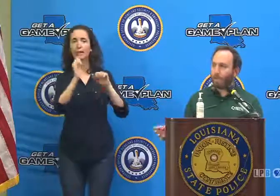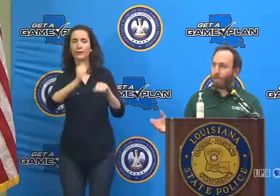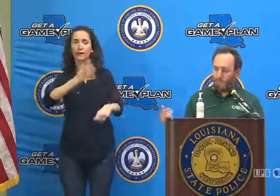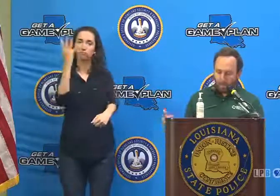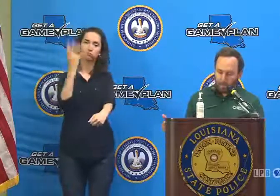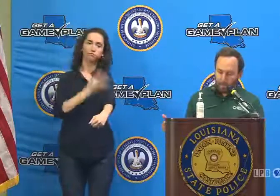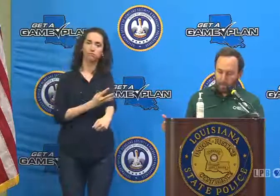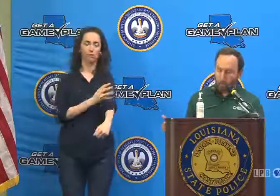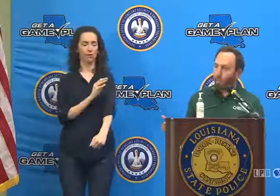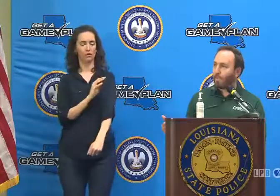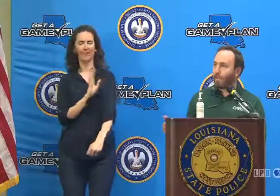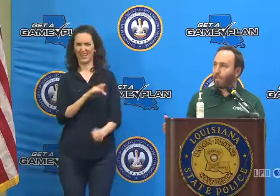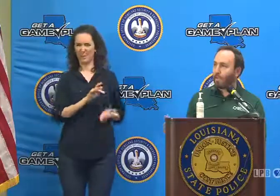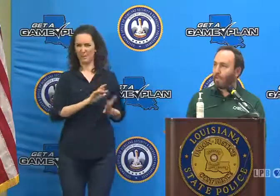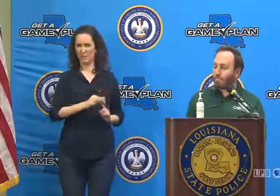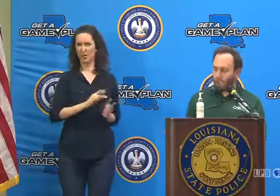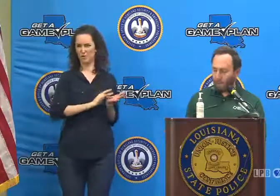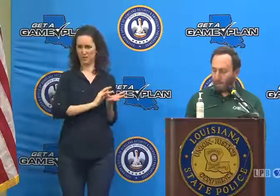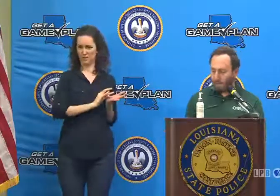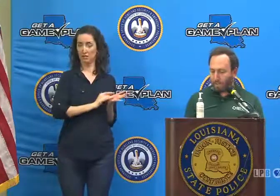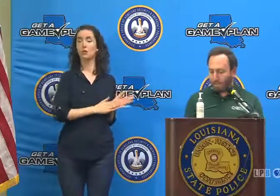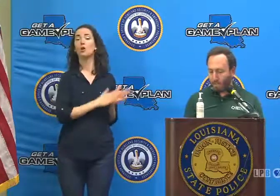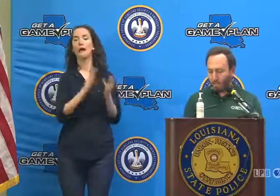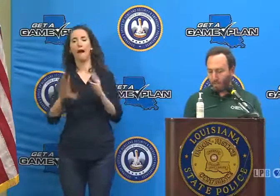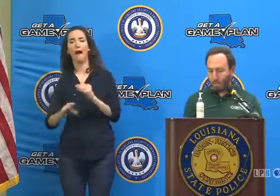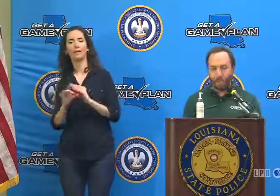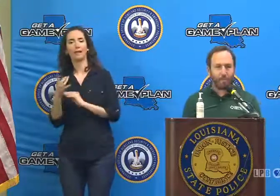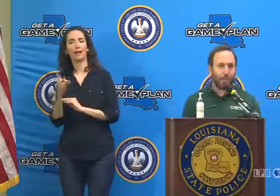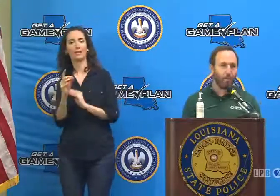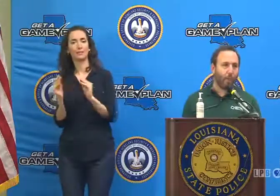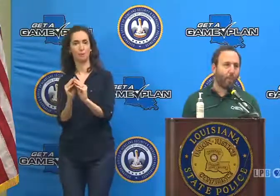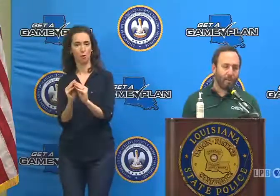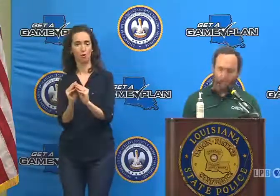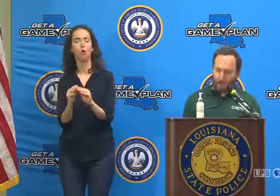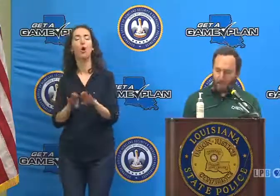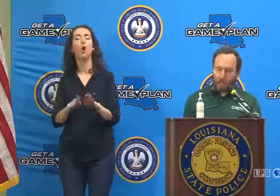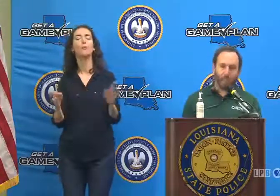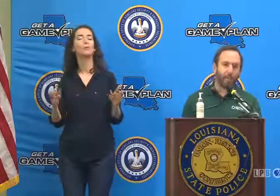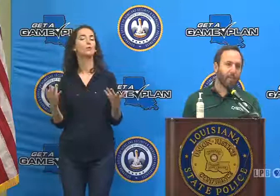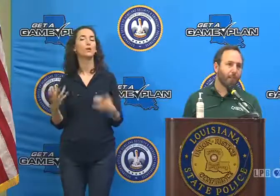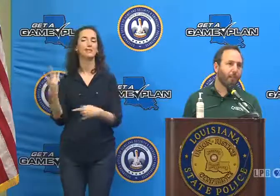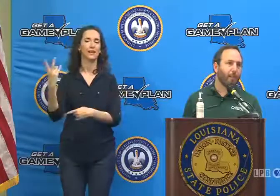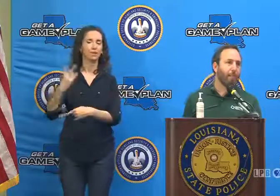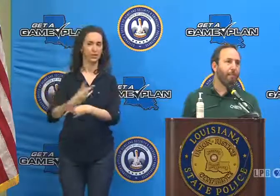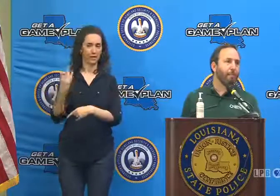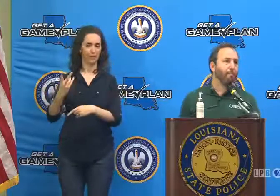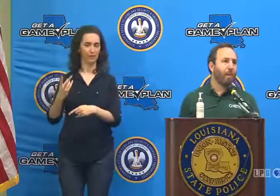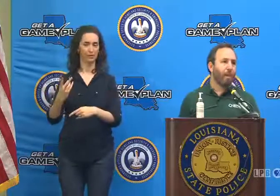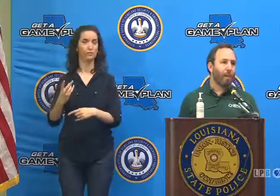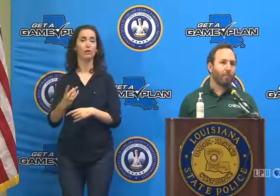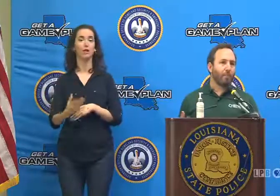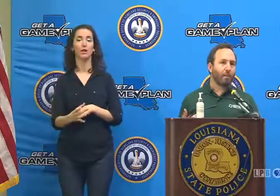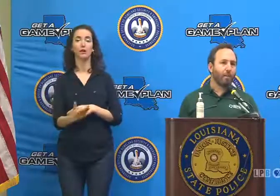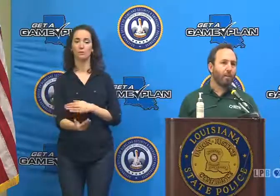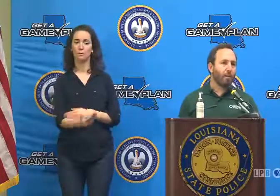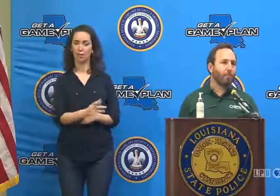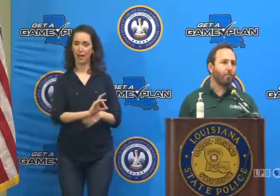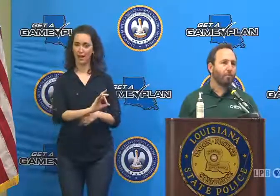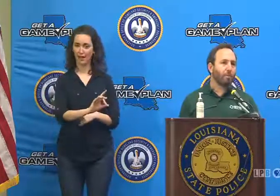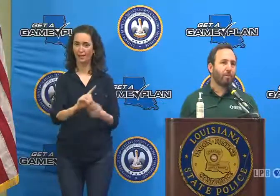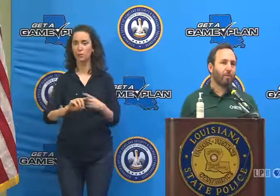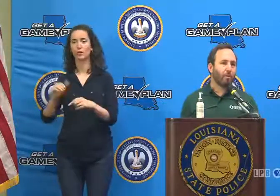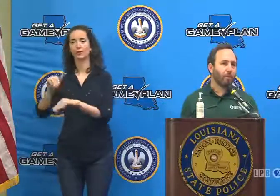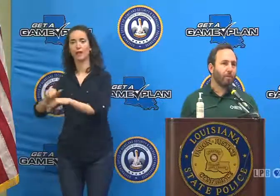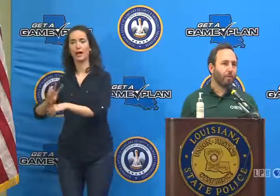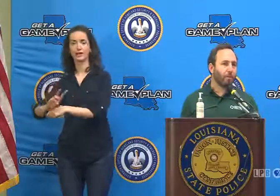antibodies. These will be 18 state-operated sites will be open seven days a week, 8A to 6P, and referrals go